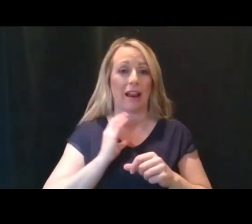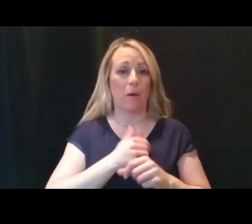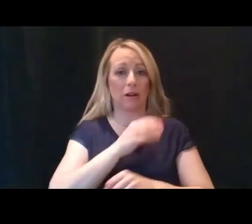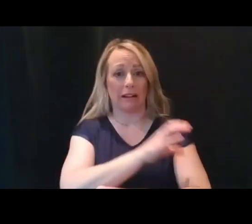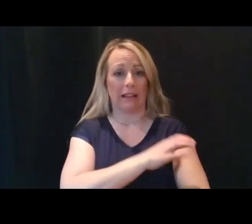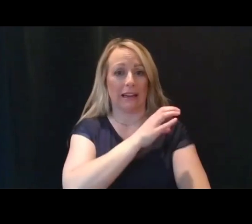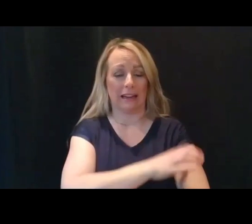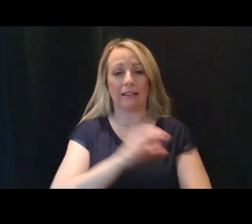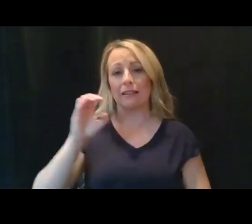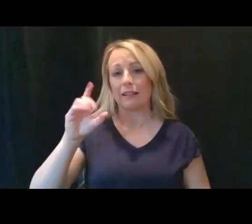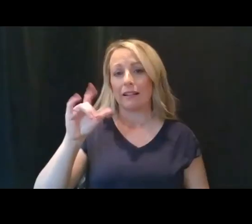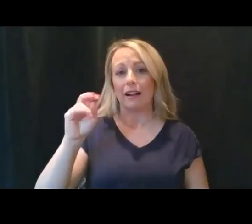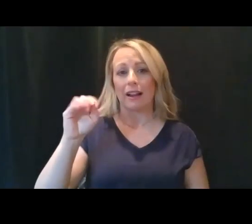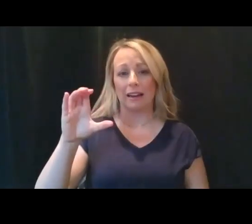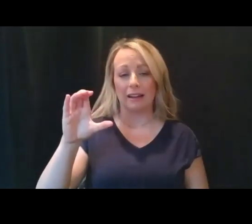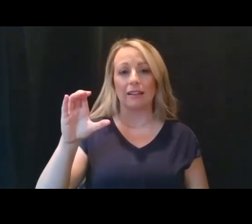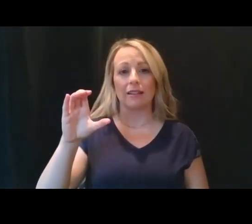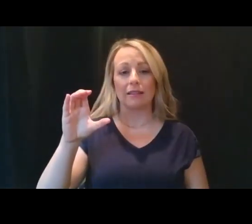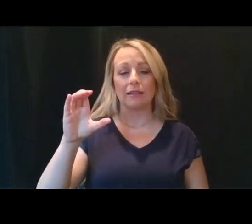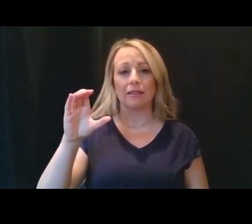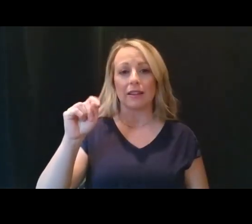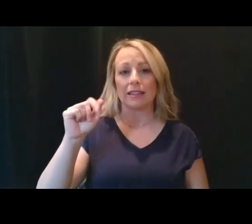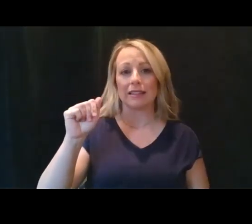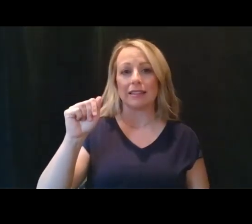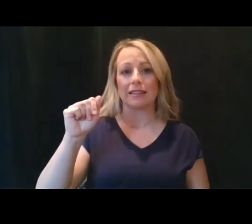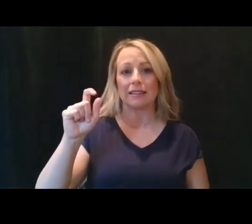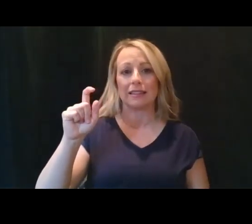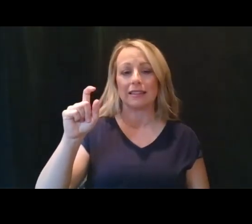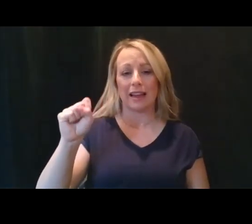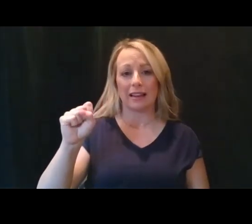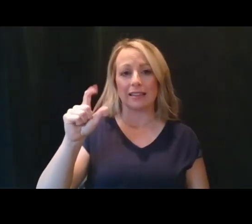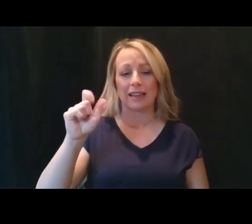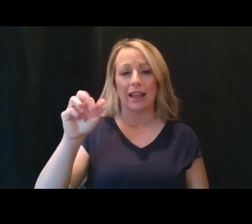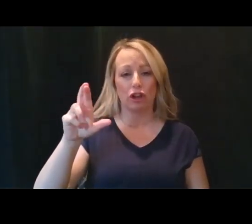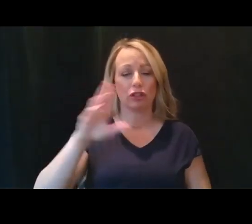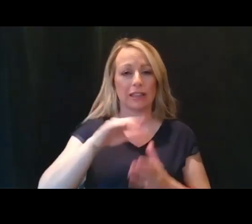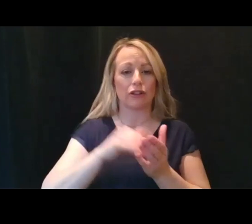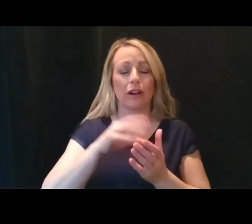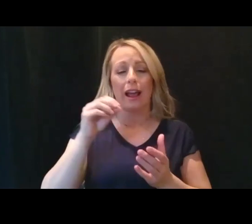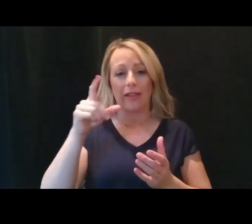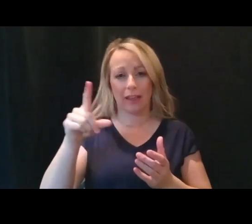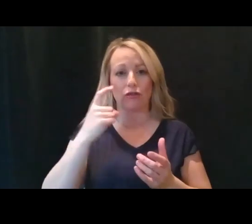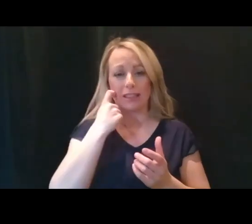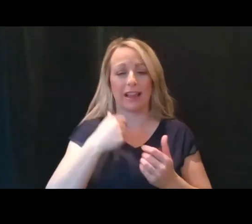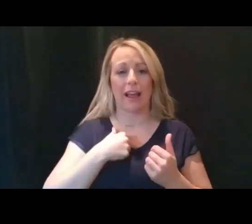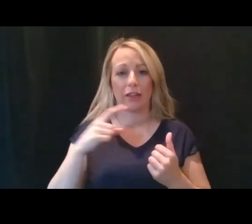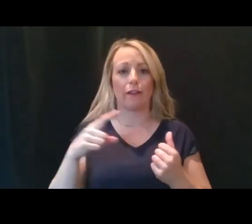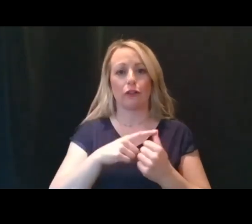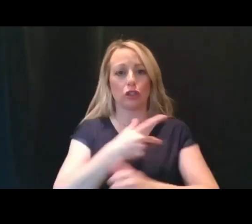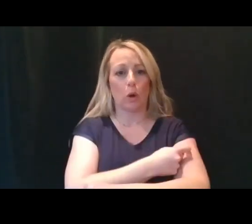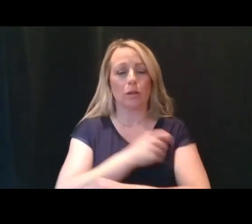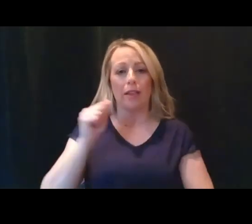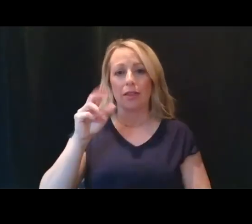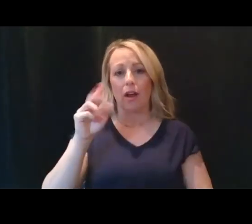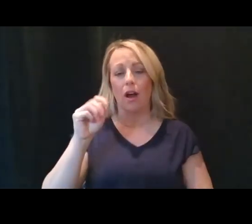TaxSlayer Center and they had originally gotten their first dose at our auto auction and